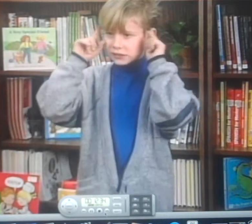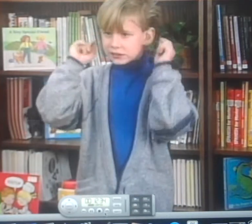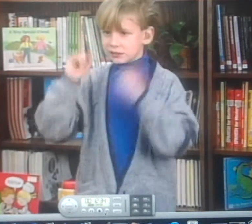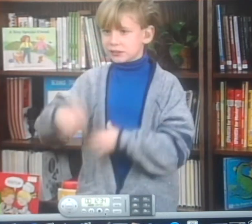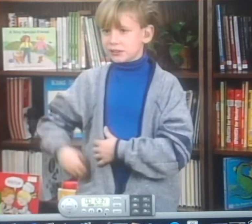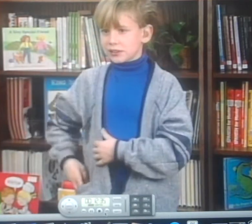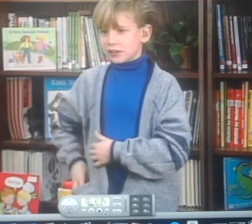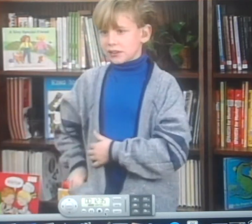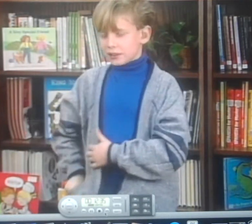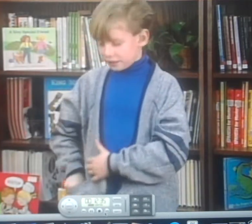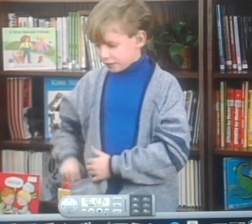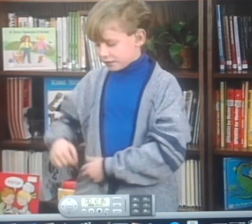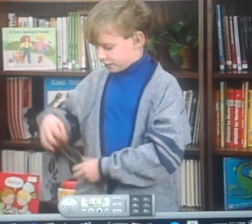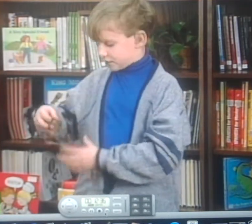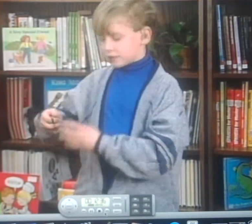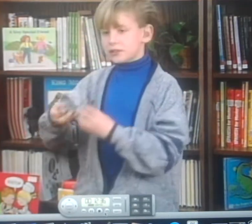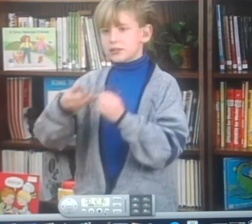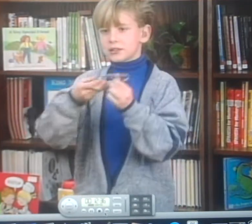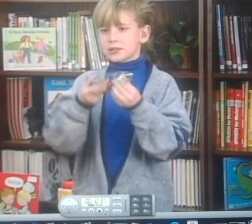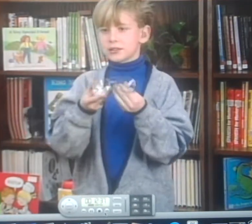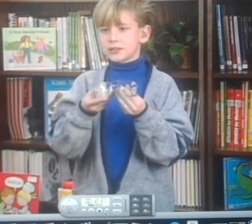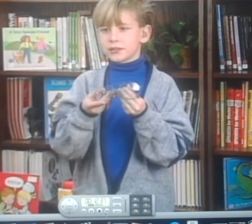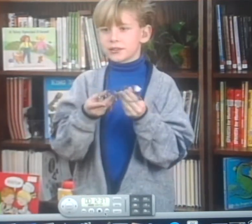And I have new glasses. See?